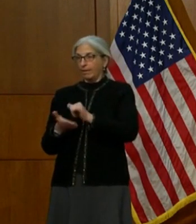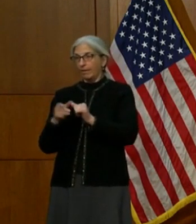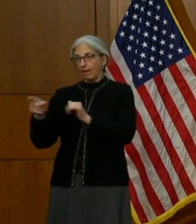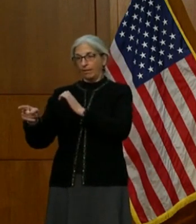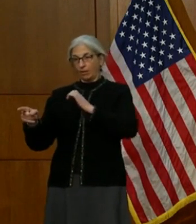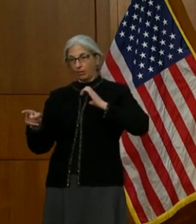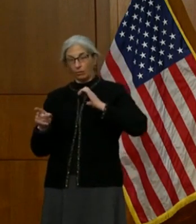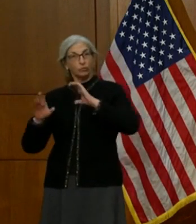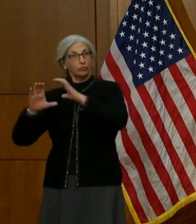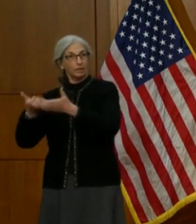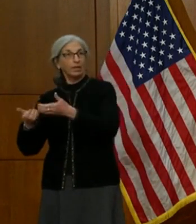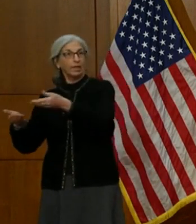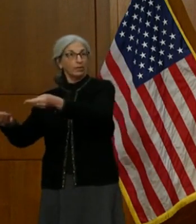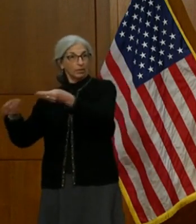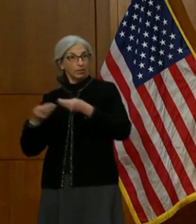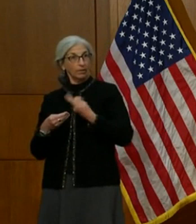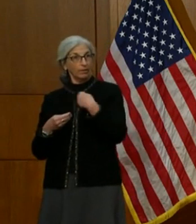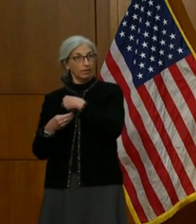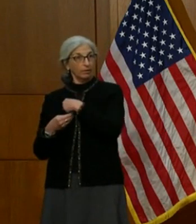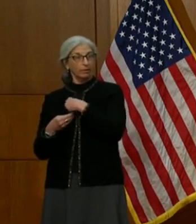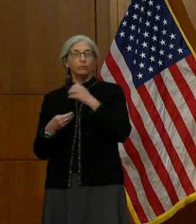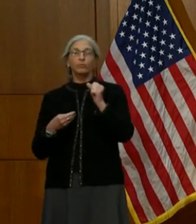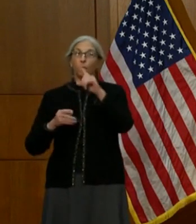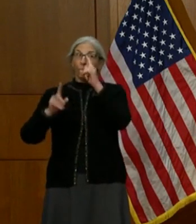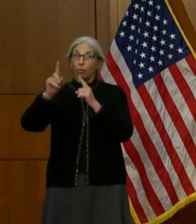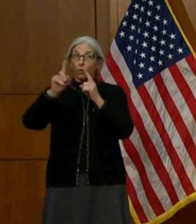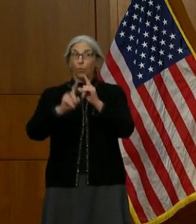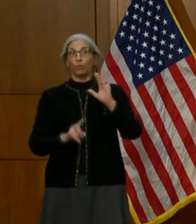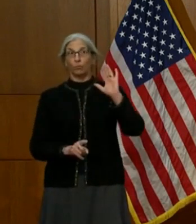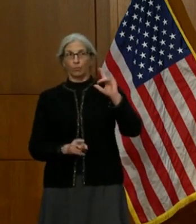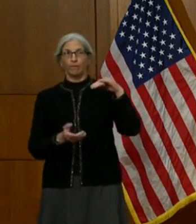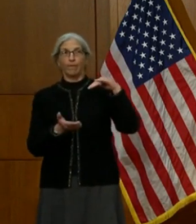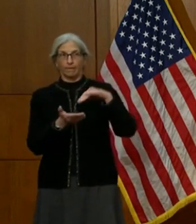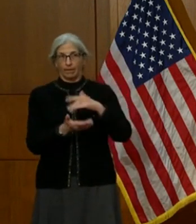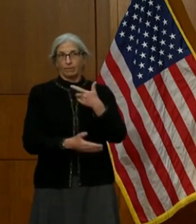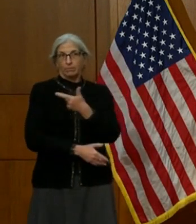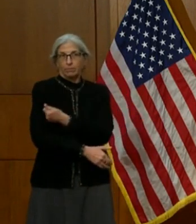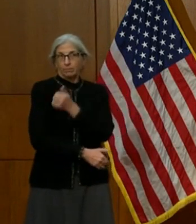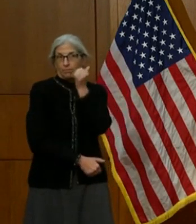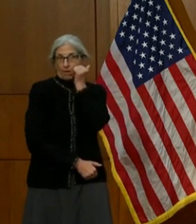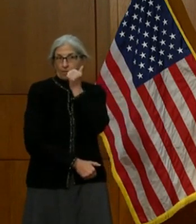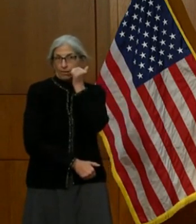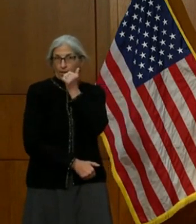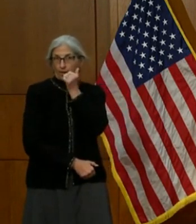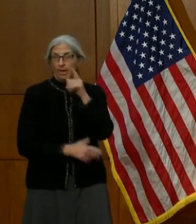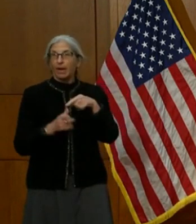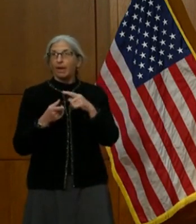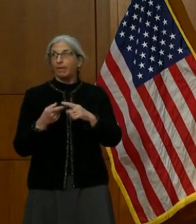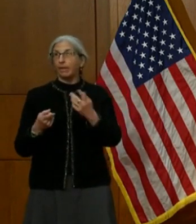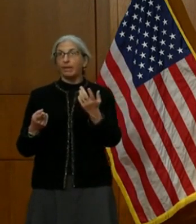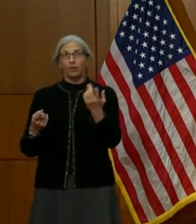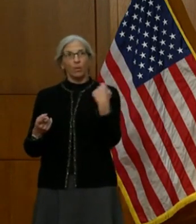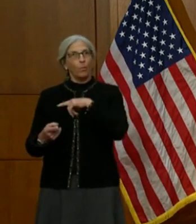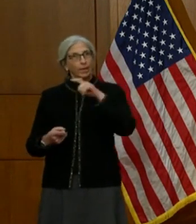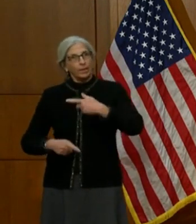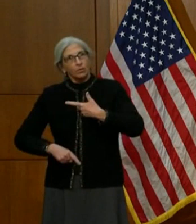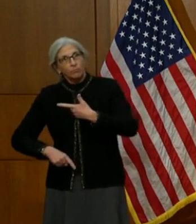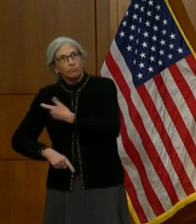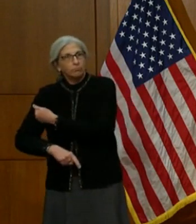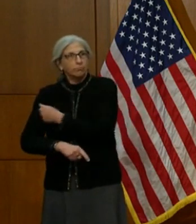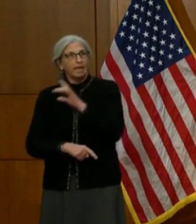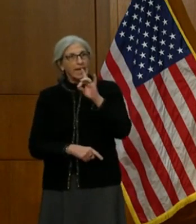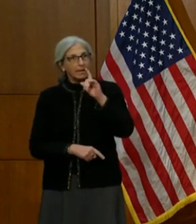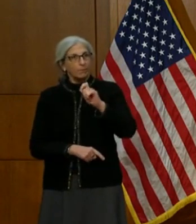,000 is certainly our next step. And then after that, in order to get to 8.5 million Virginians